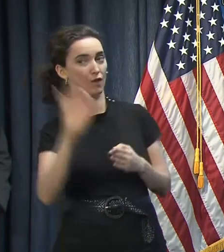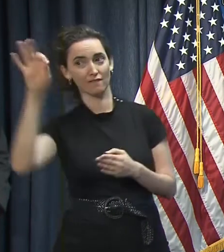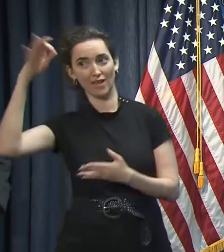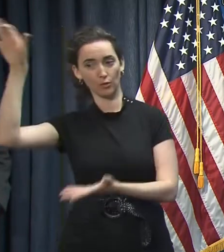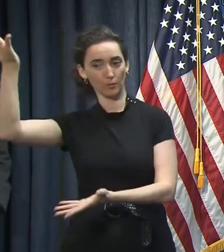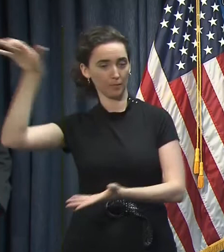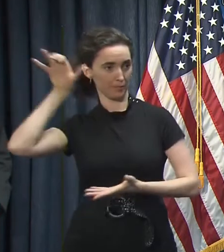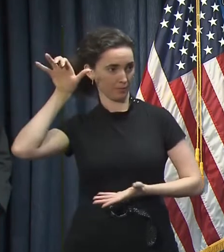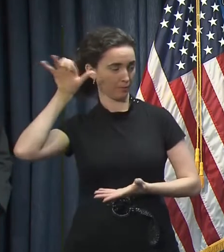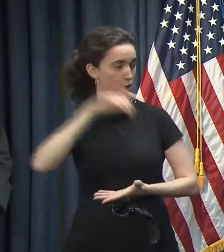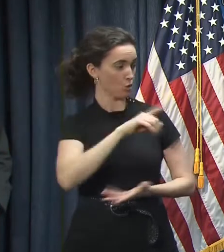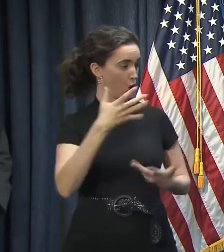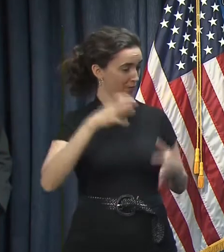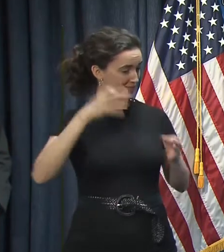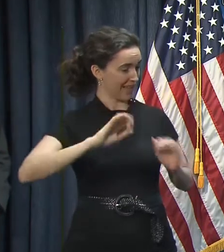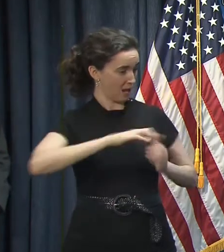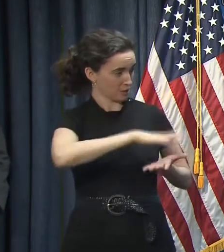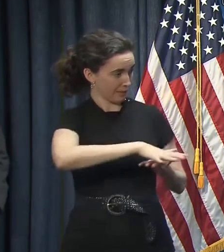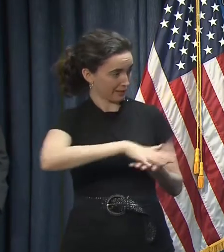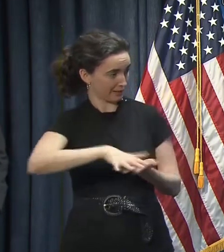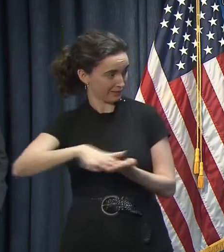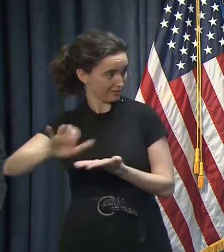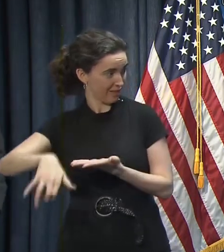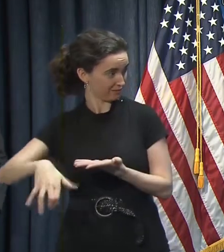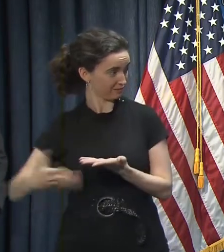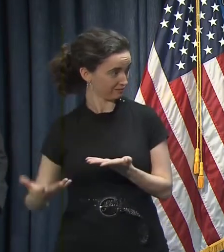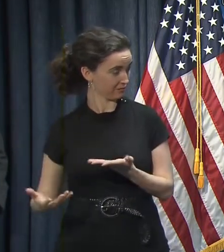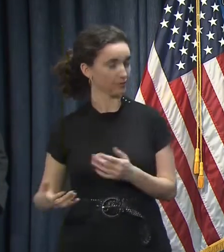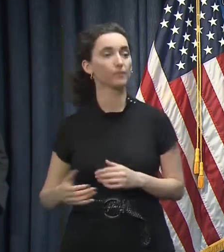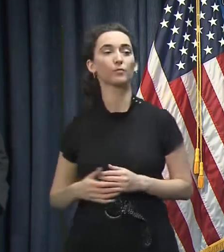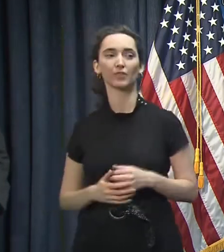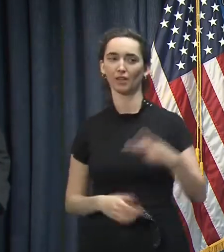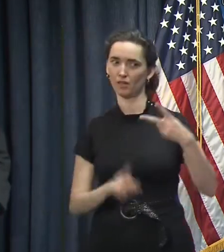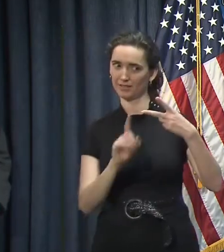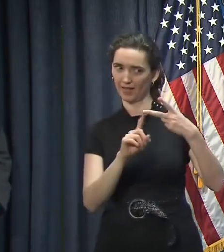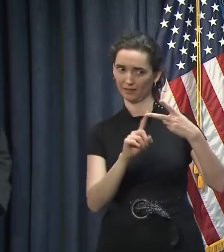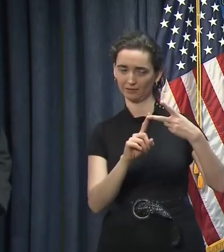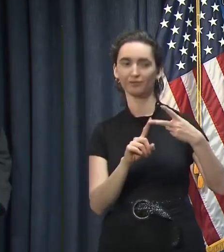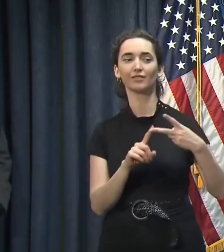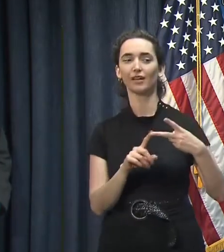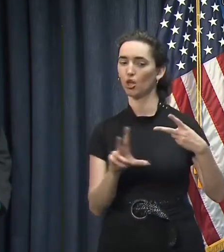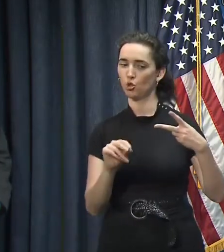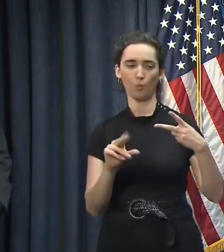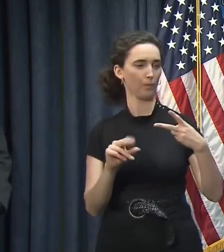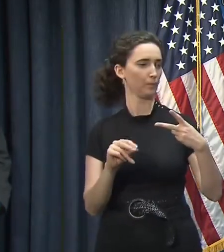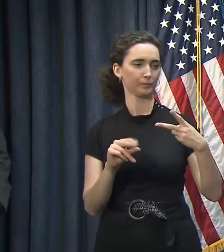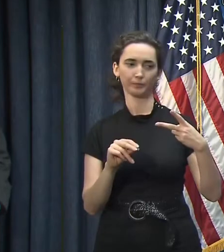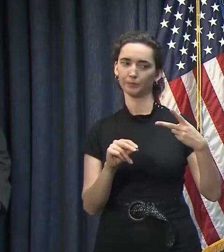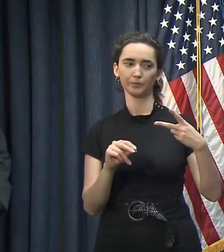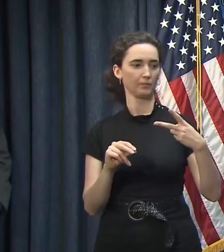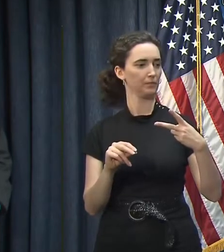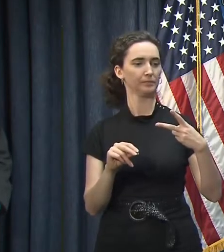made any decisions on how to spend that? The answer to the second question is no. And